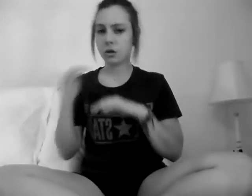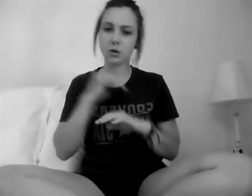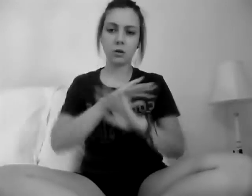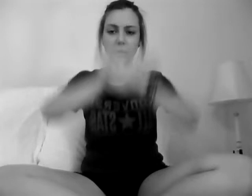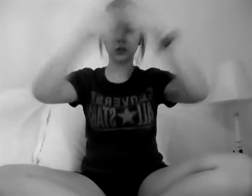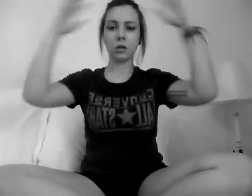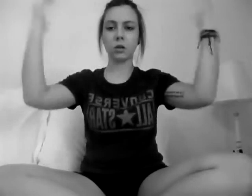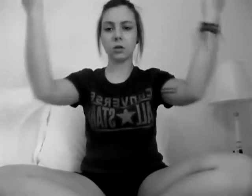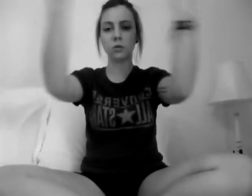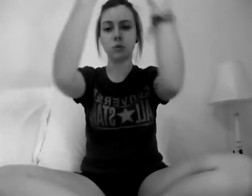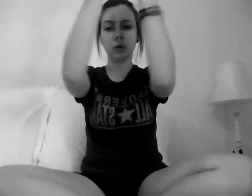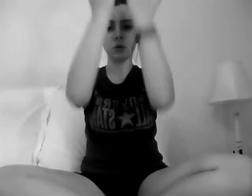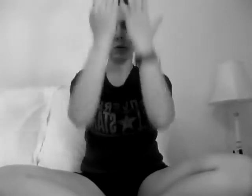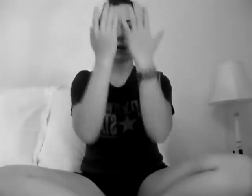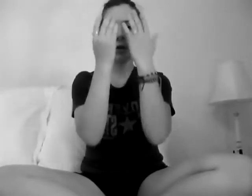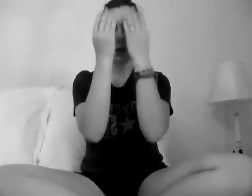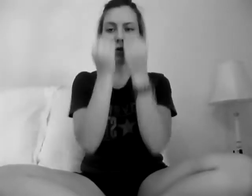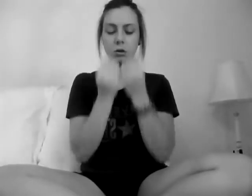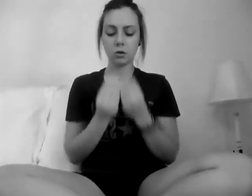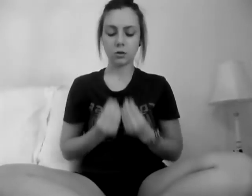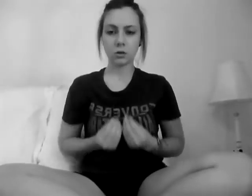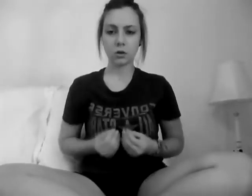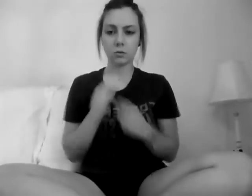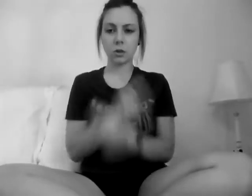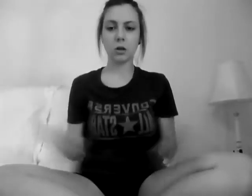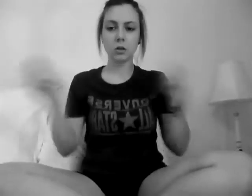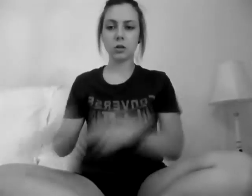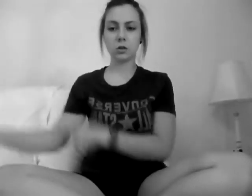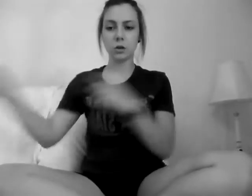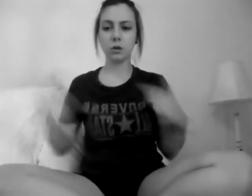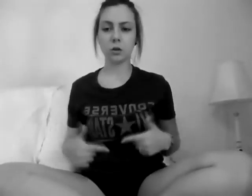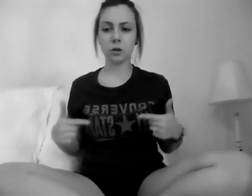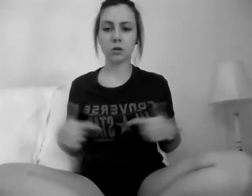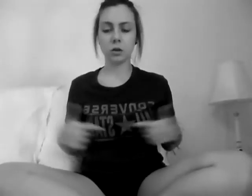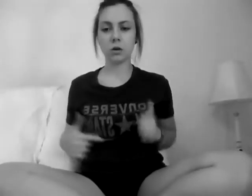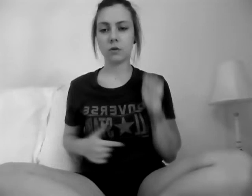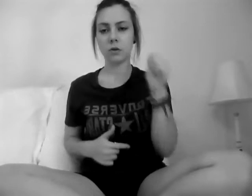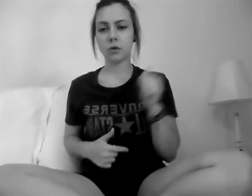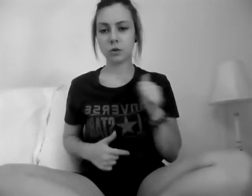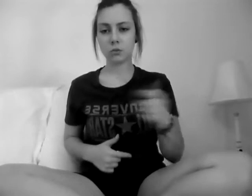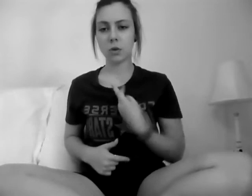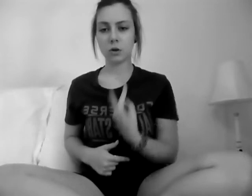are no lies in despair We call sleep, let's deserve this day of heart Tomorrow